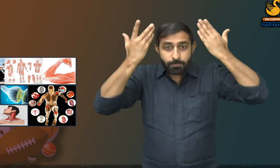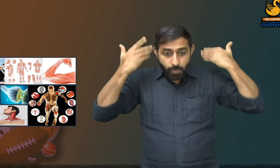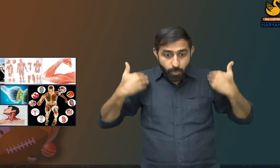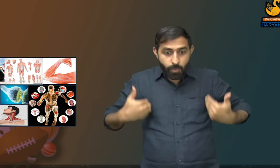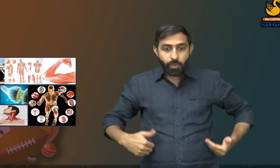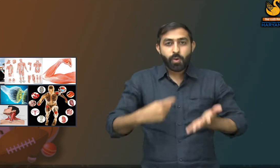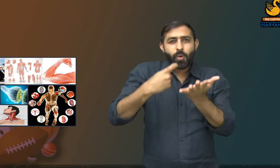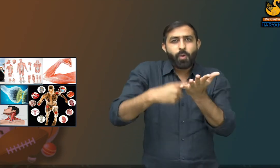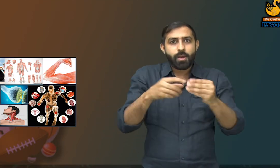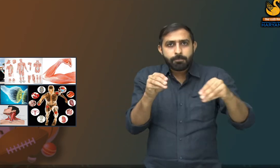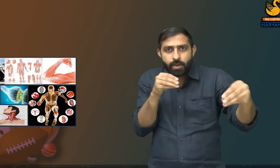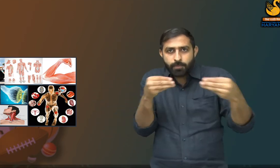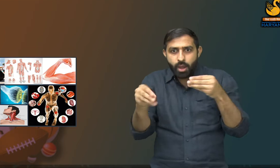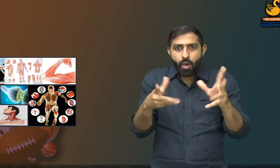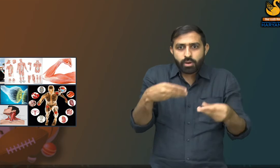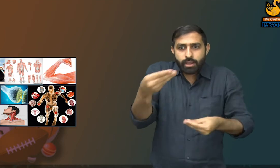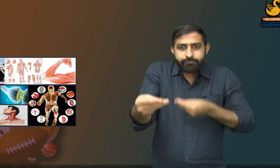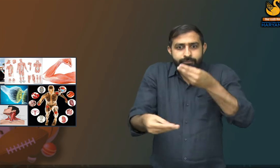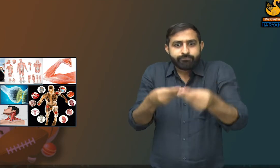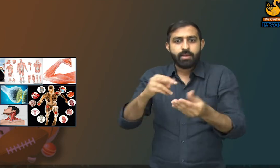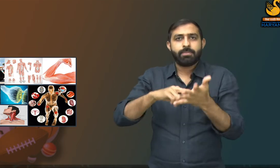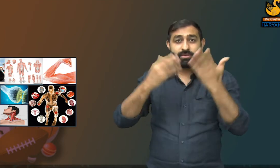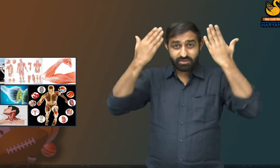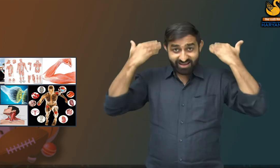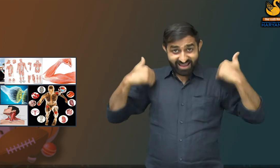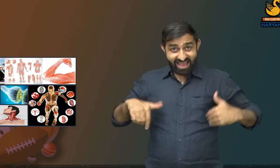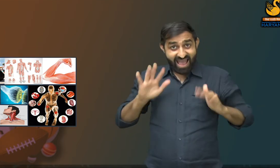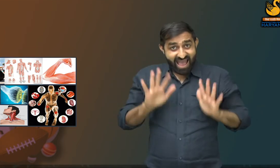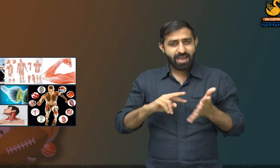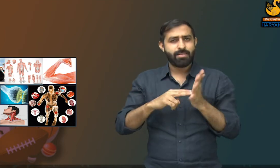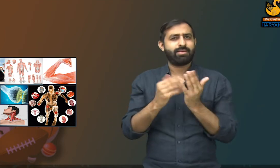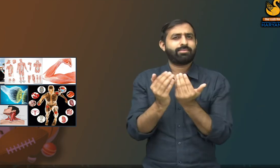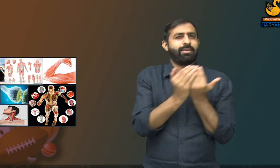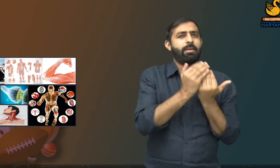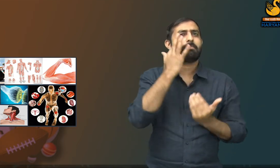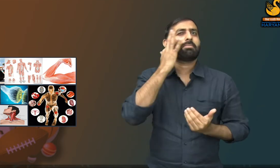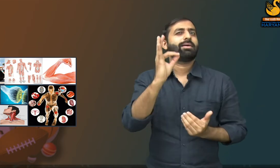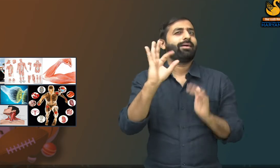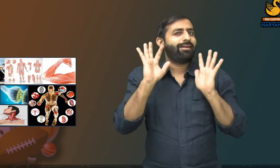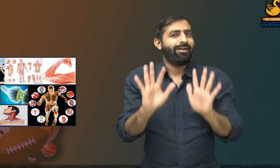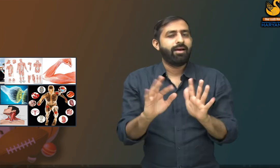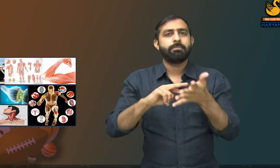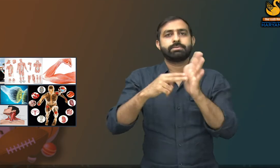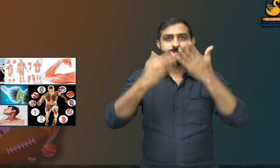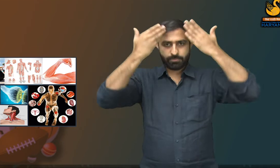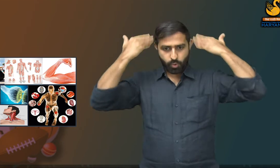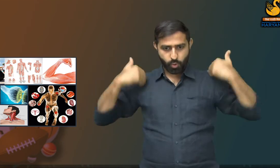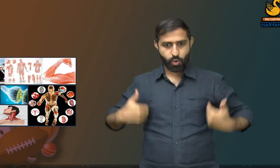their body. So one should not do work more than their stamina. Because it is very important to protect our body from any harm.